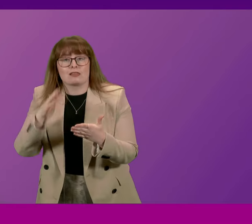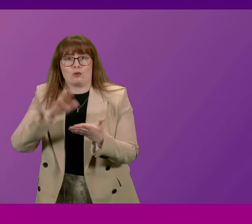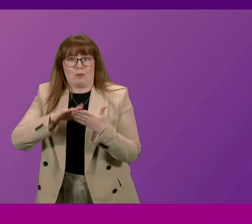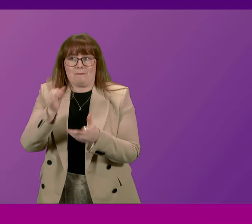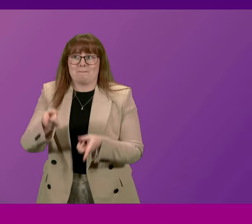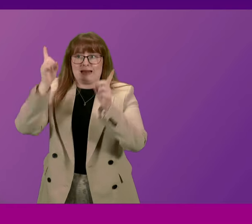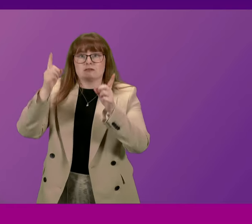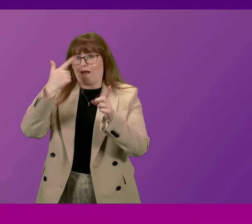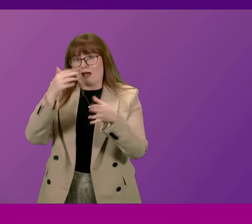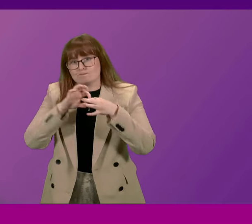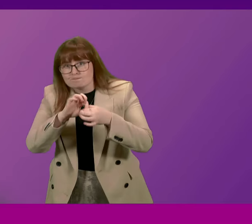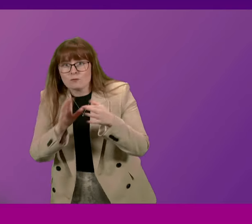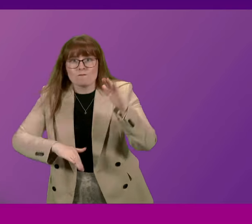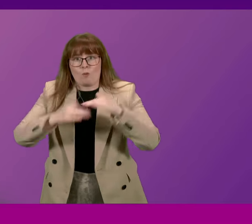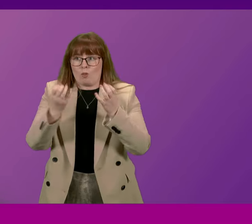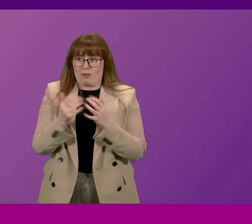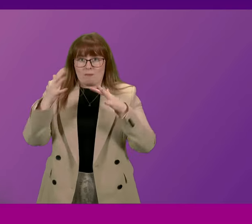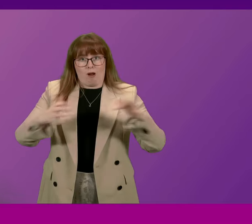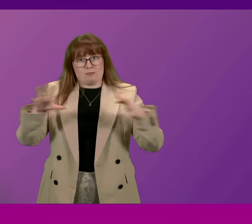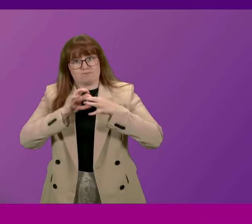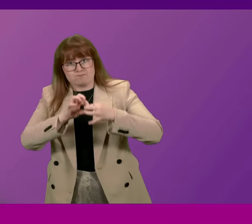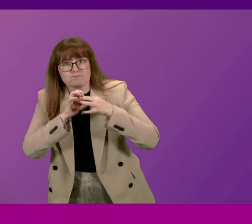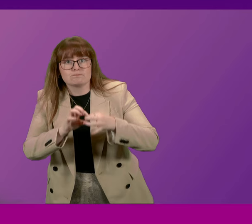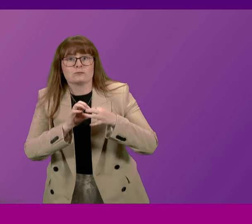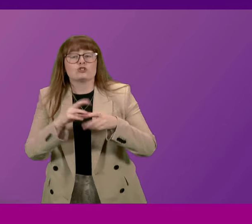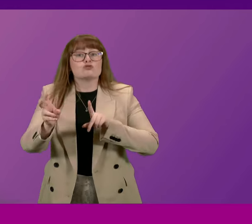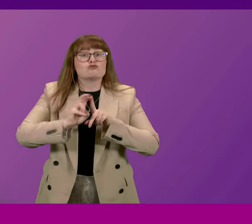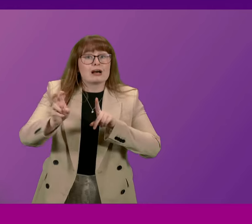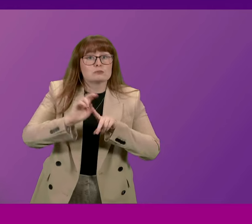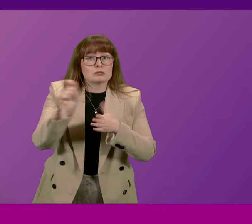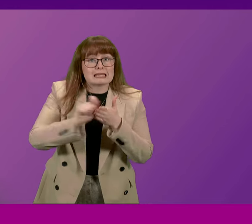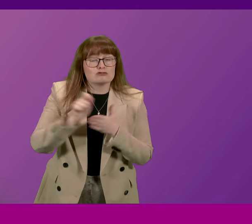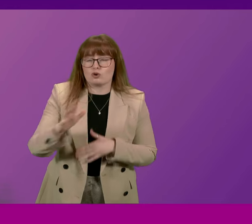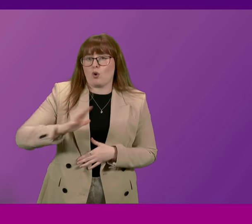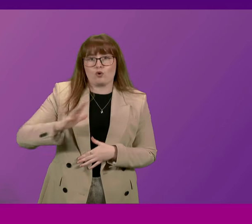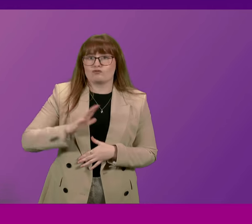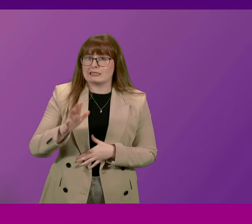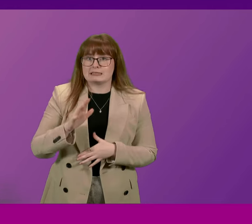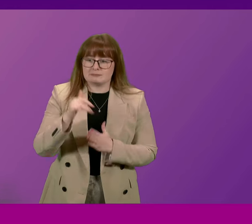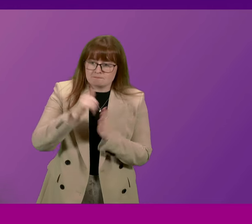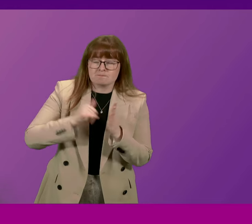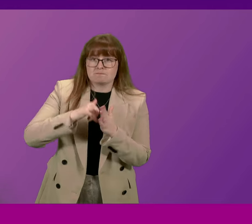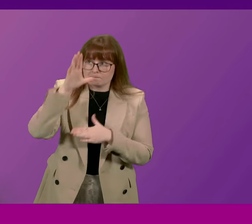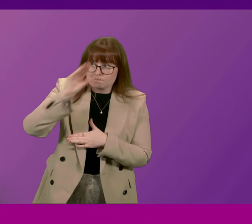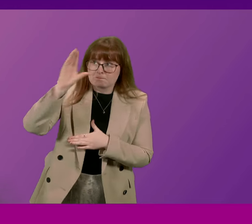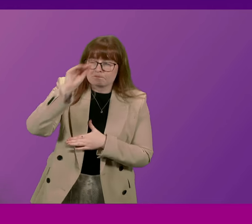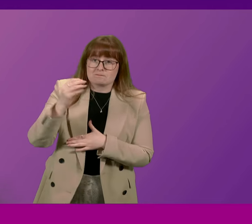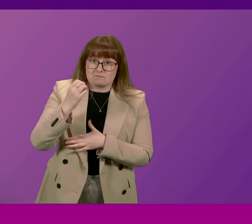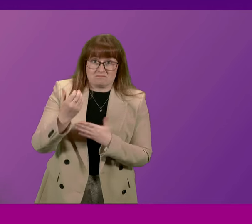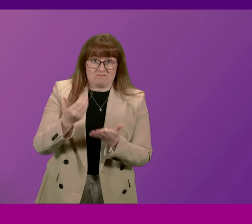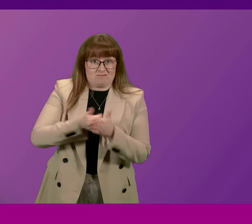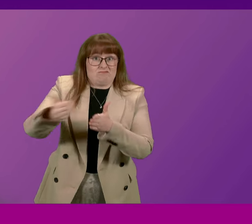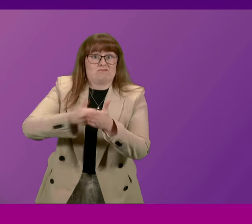engage fully and substantively. The Transport Secretary is already reporting on a regular basis to the Net Zero Committee.